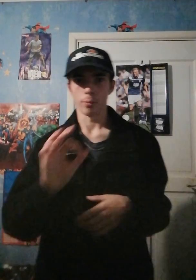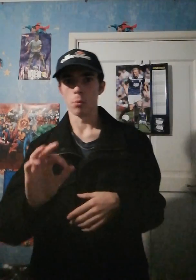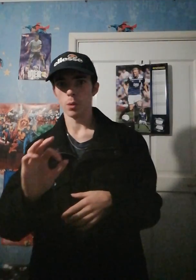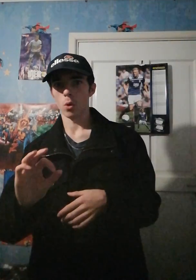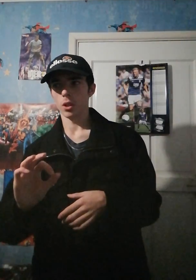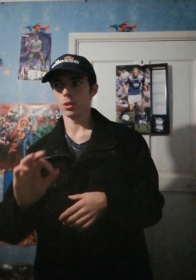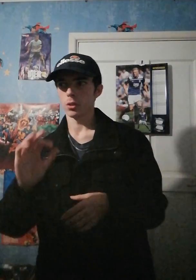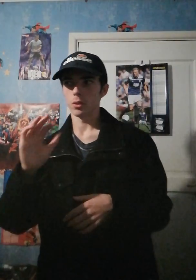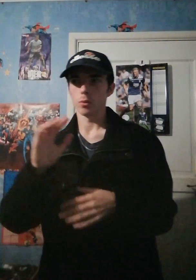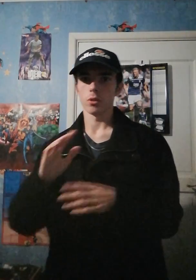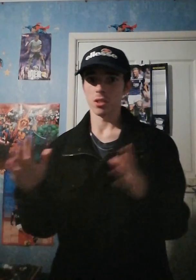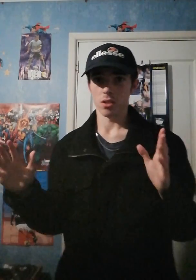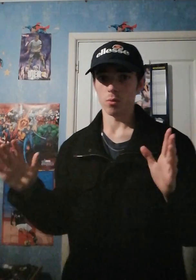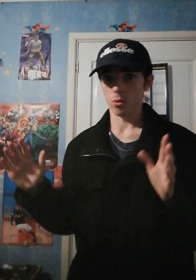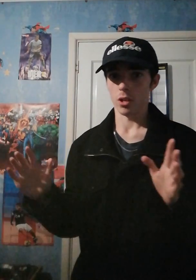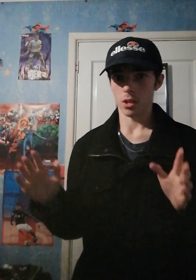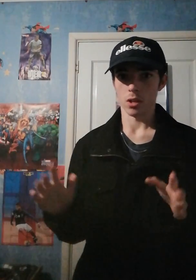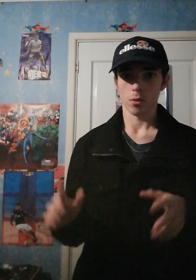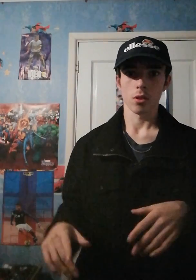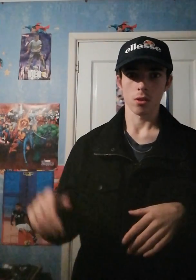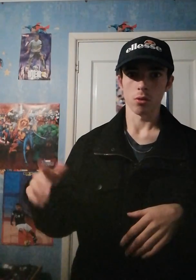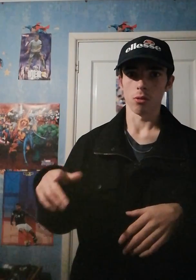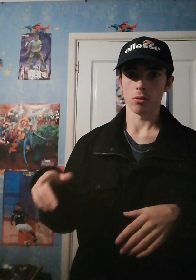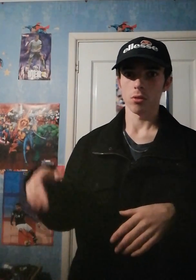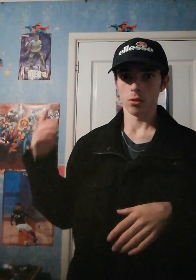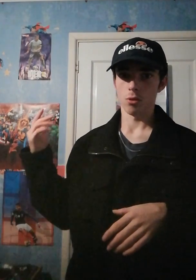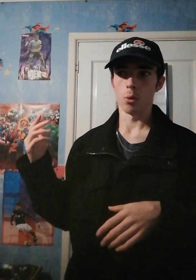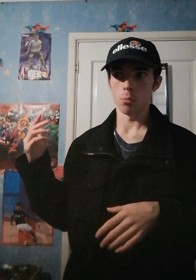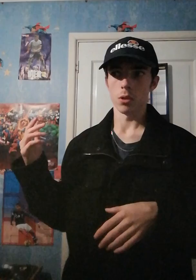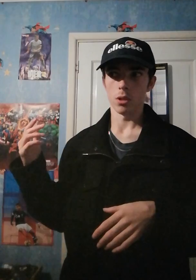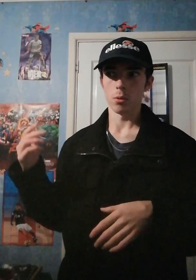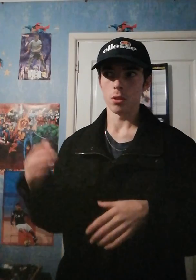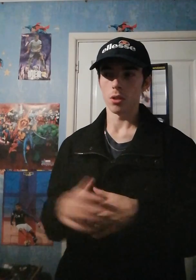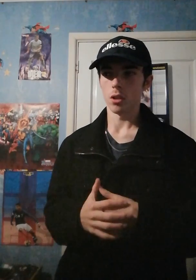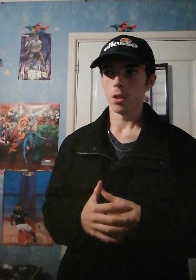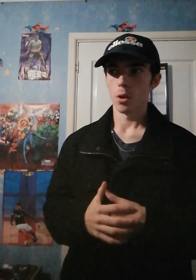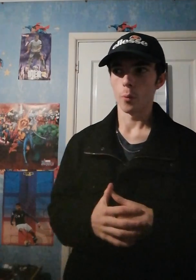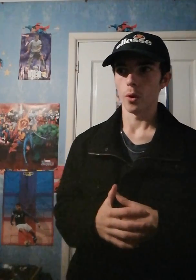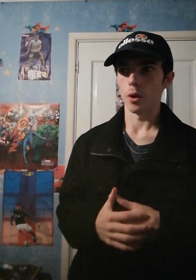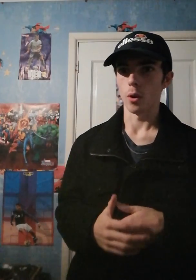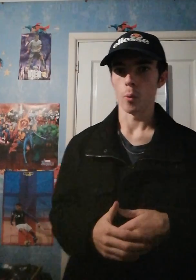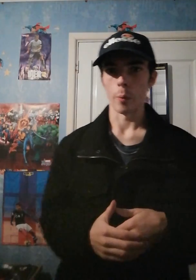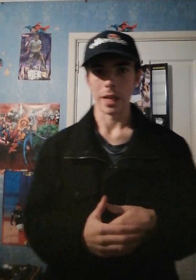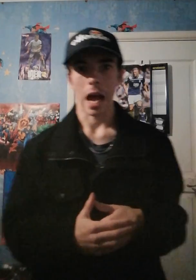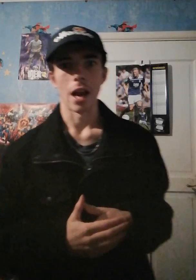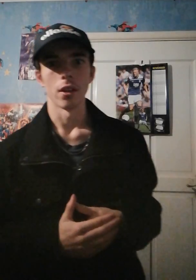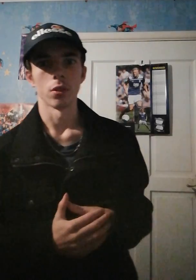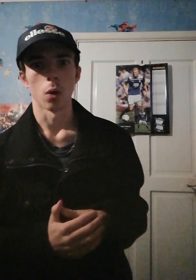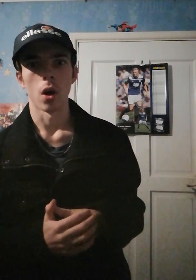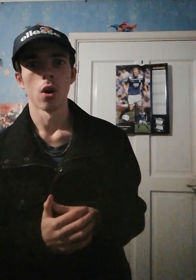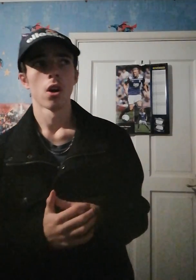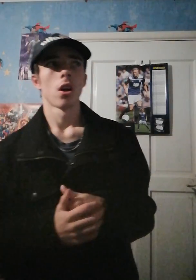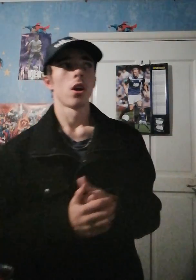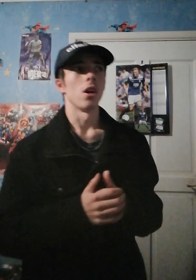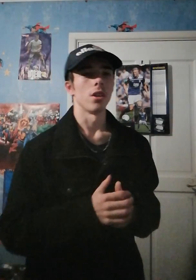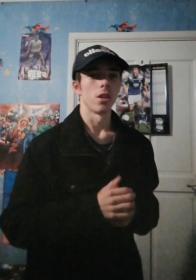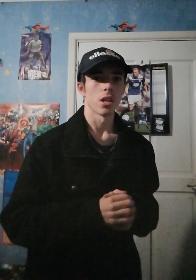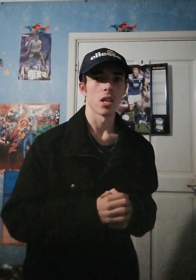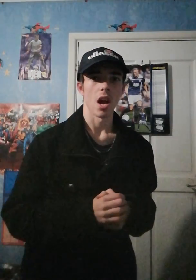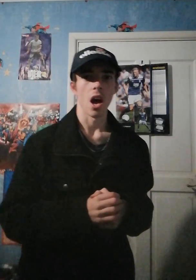money-wise, sort of, you know, cut Norman when we can as well. And, yeah,